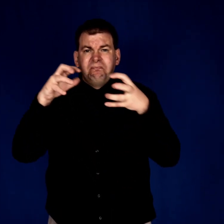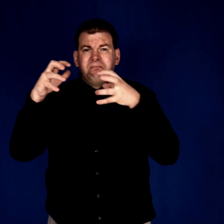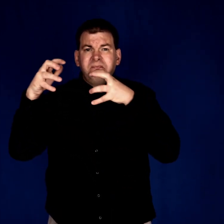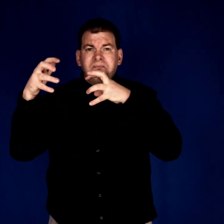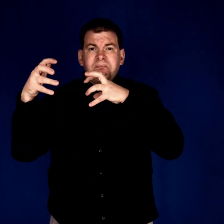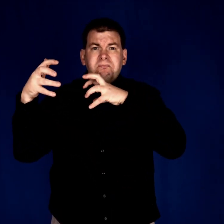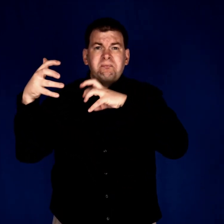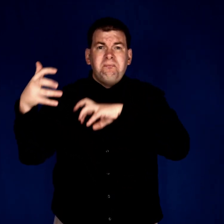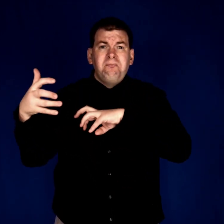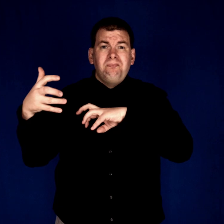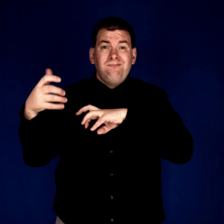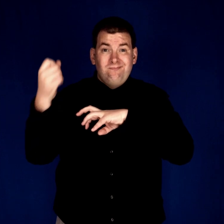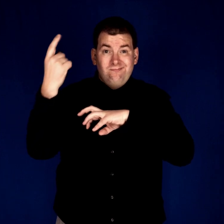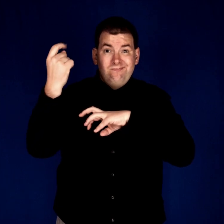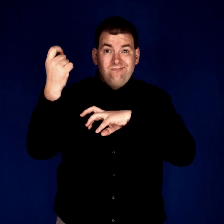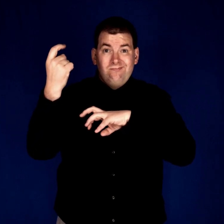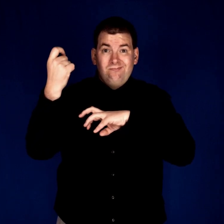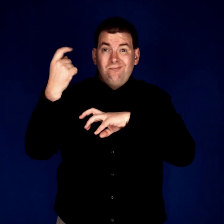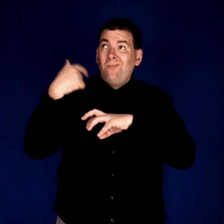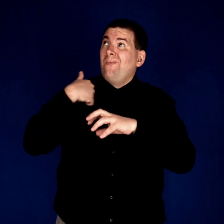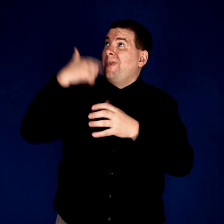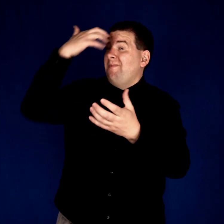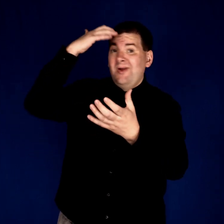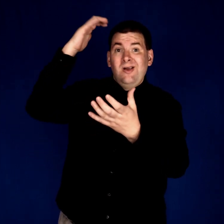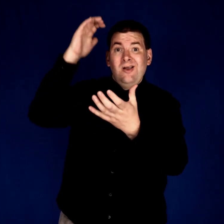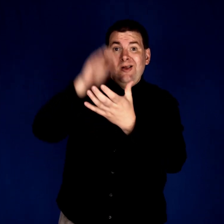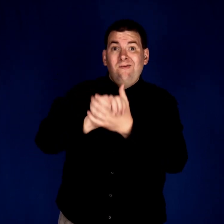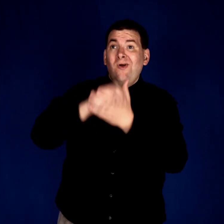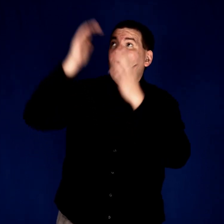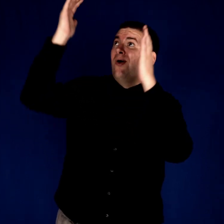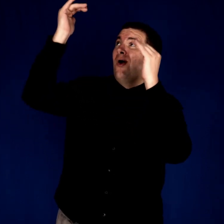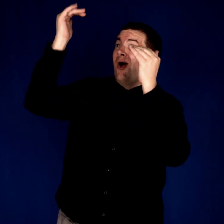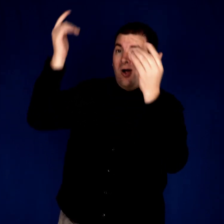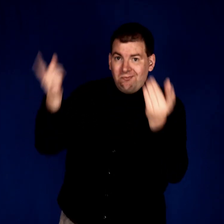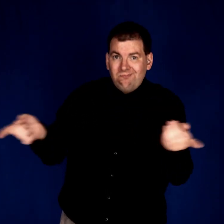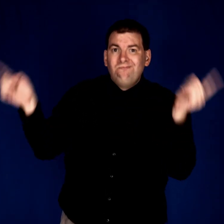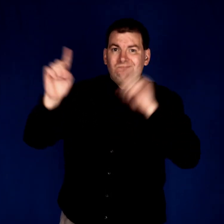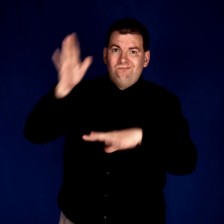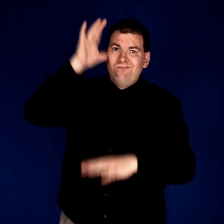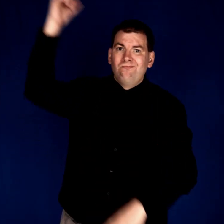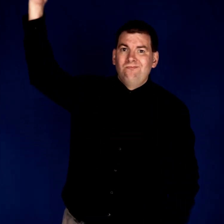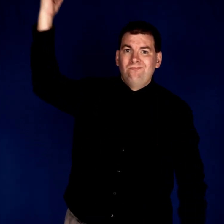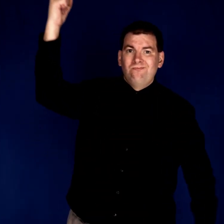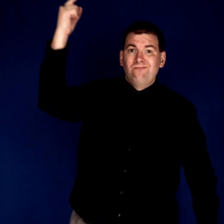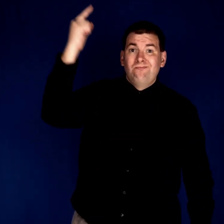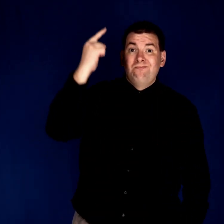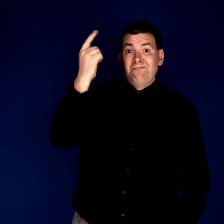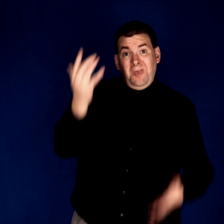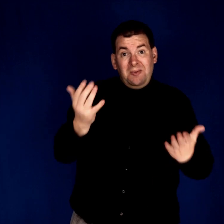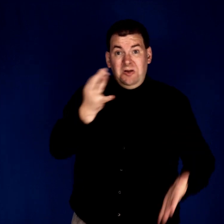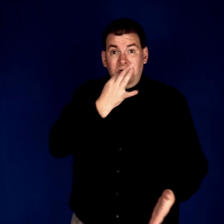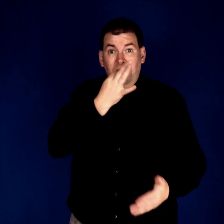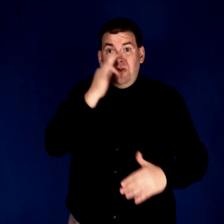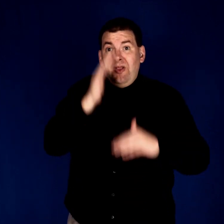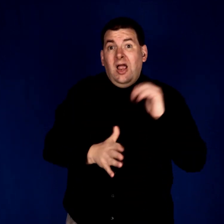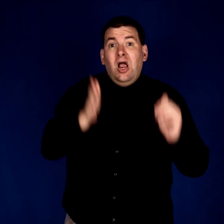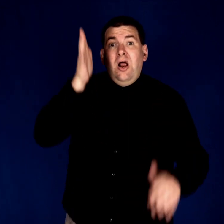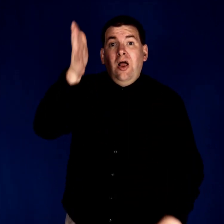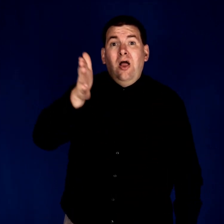hearts But we can believe All will come sooner than later